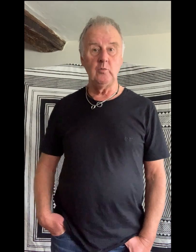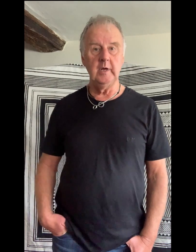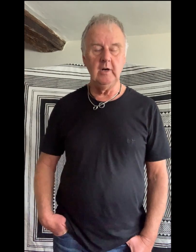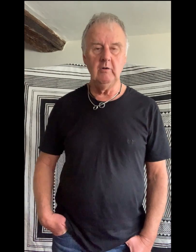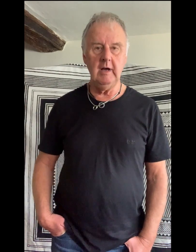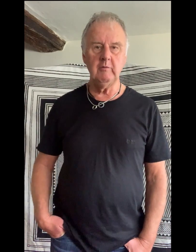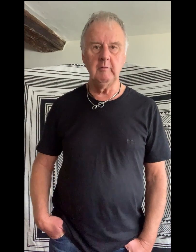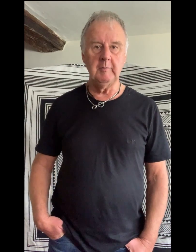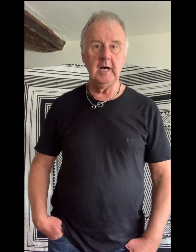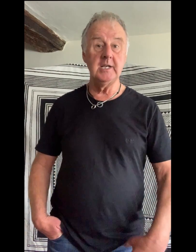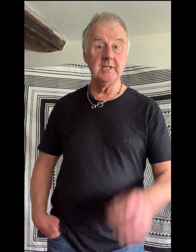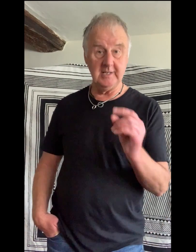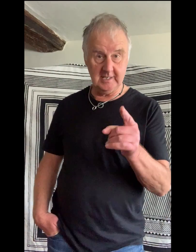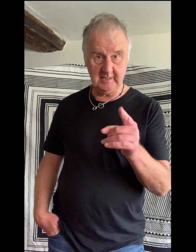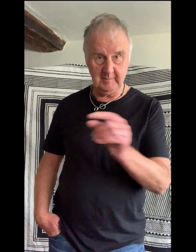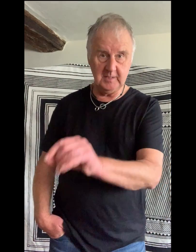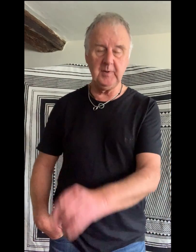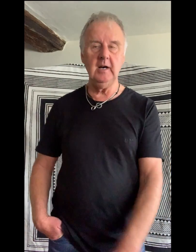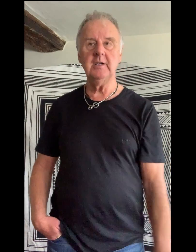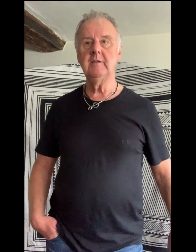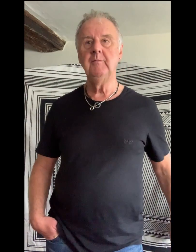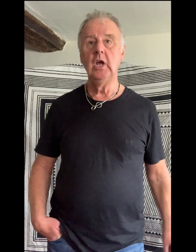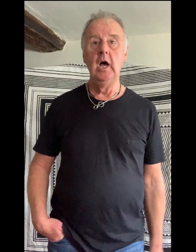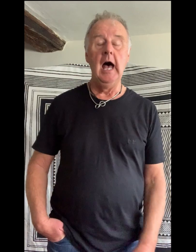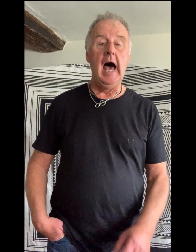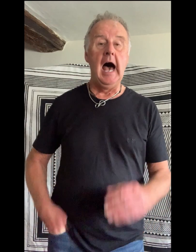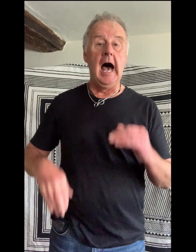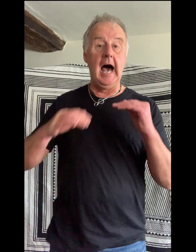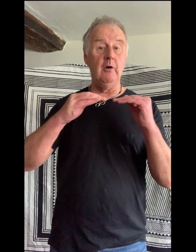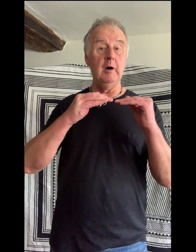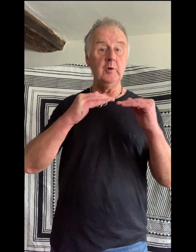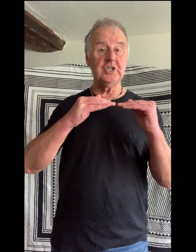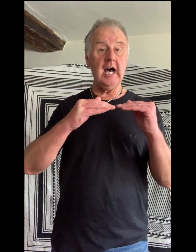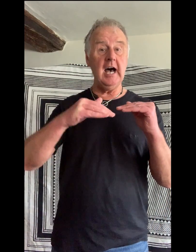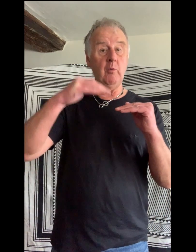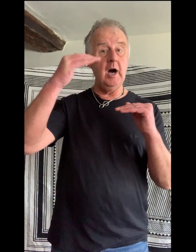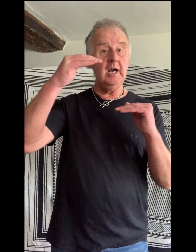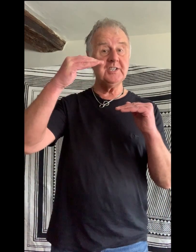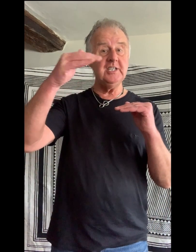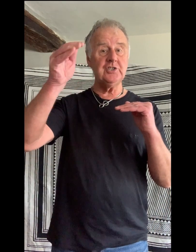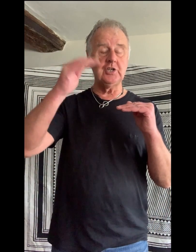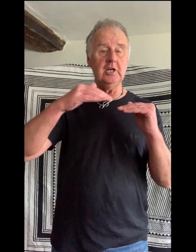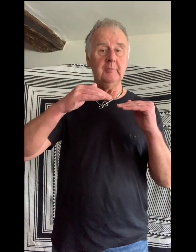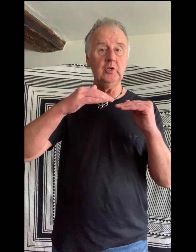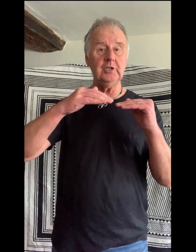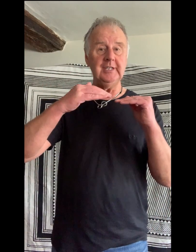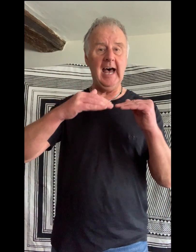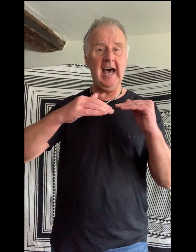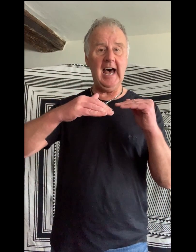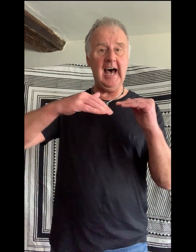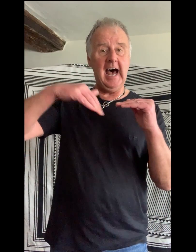everyone replies and this is the mid part. How I wish I was in Sherbrooke now.